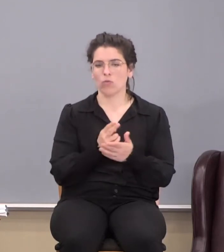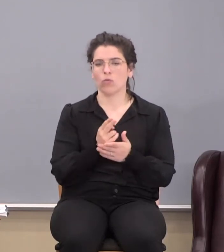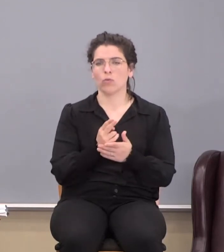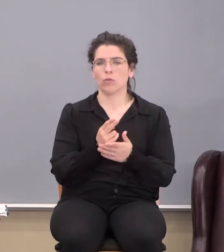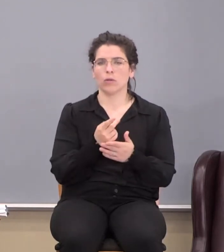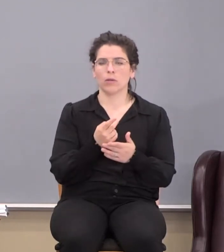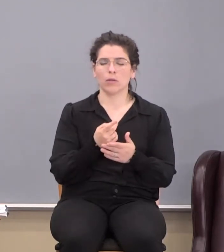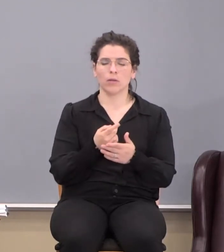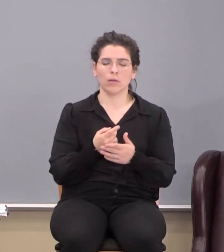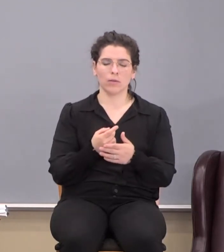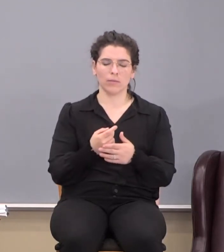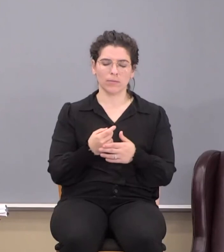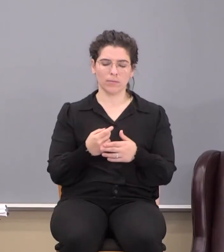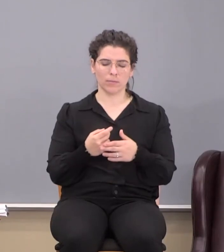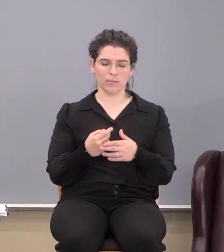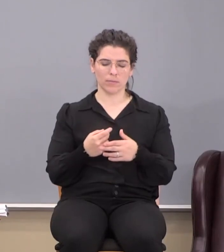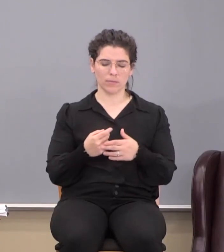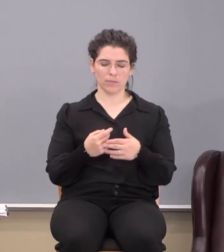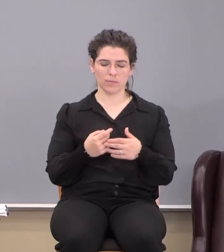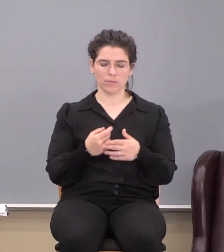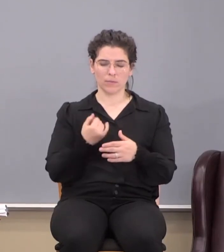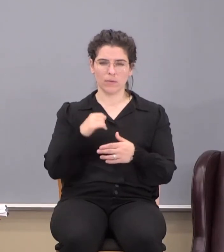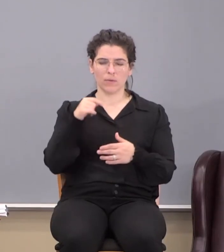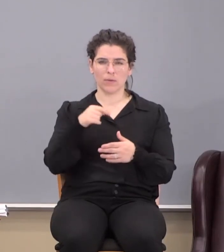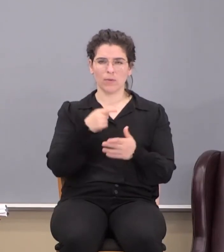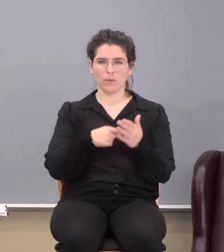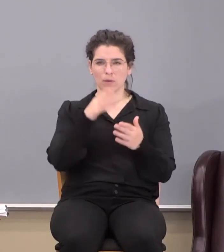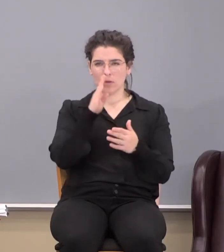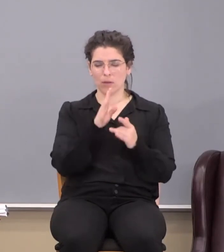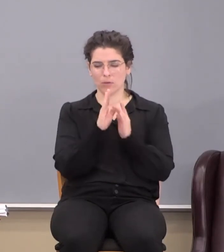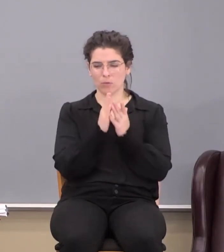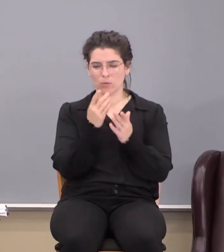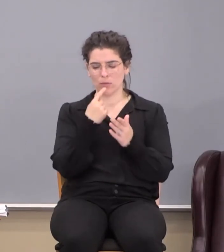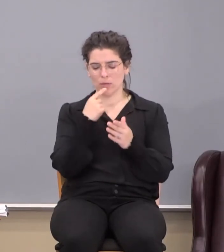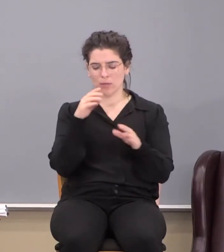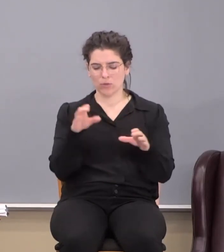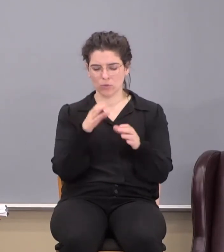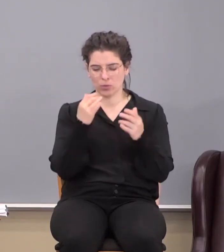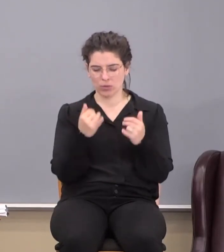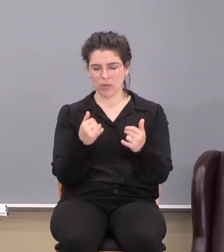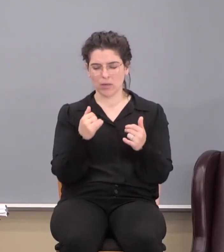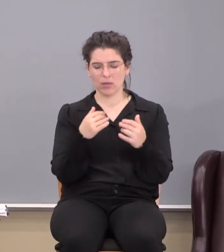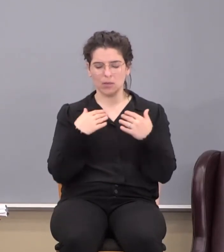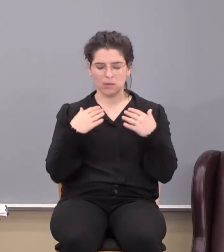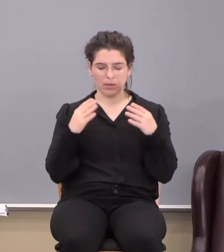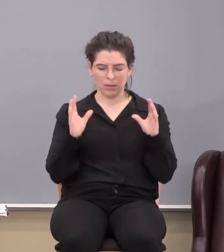If this is what God's word says he's doing today, the body is of Christ,